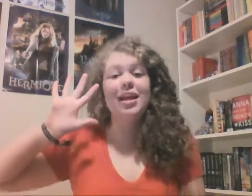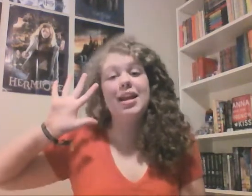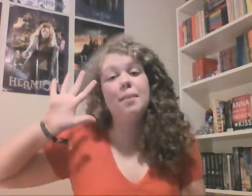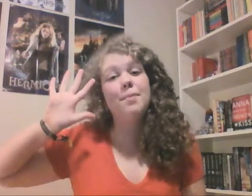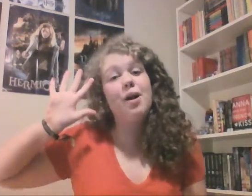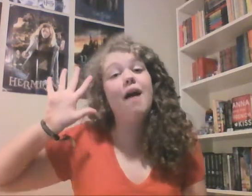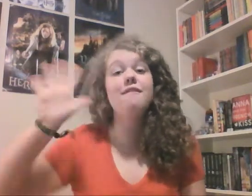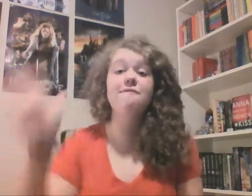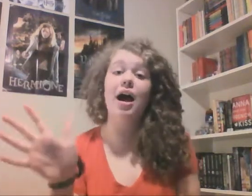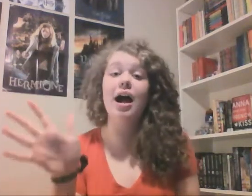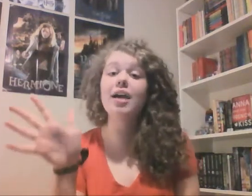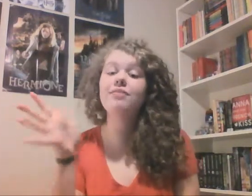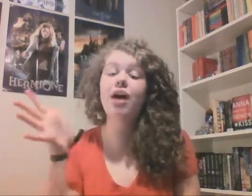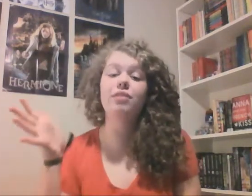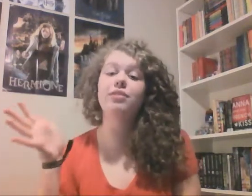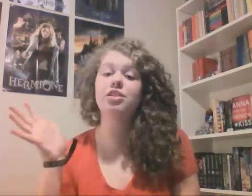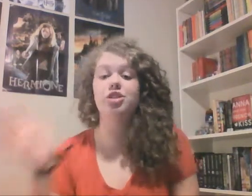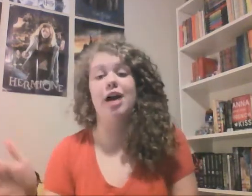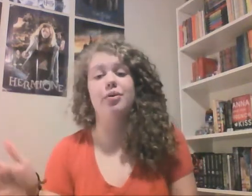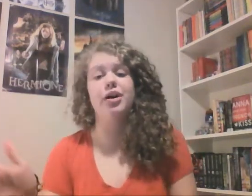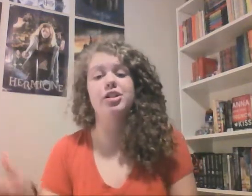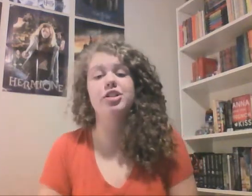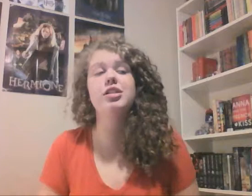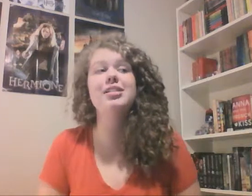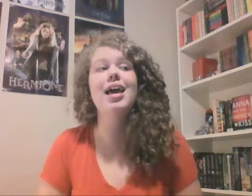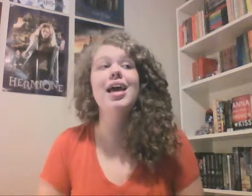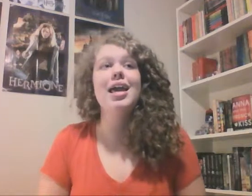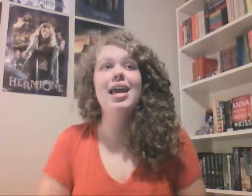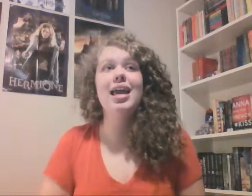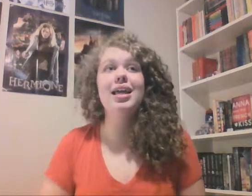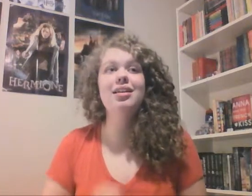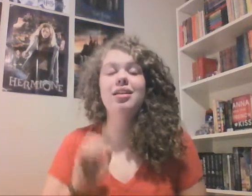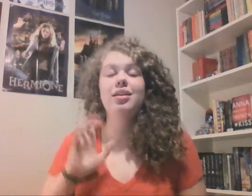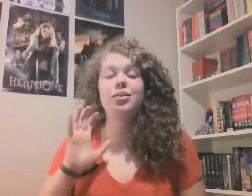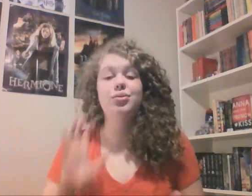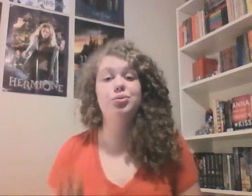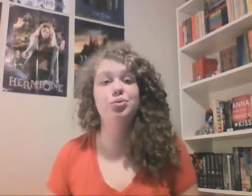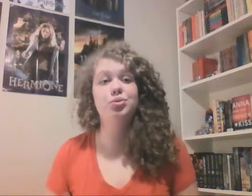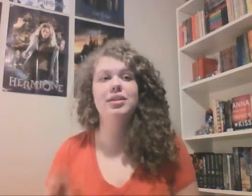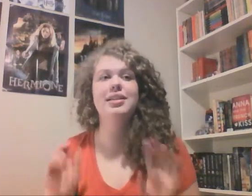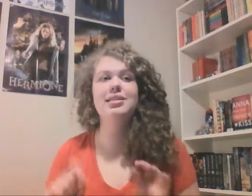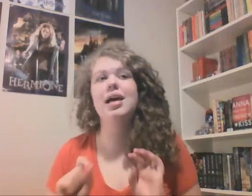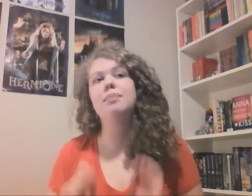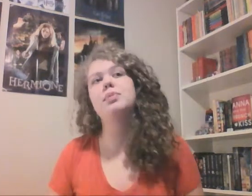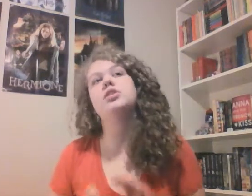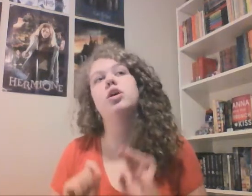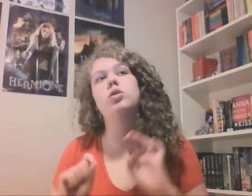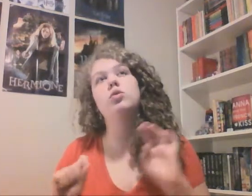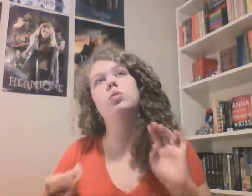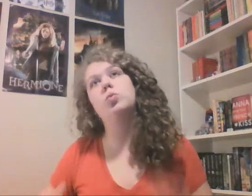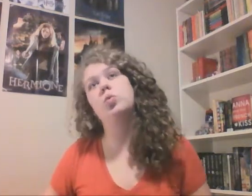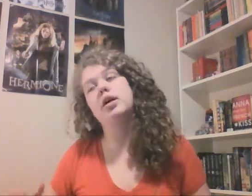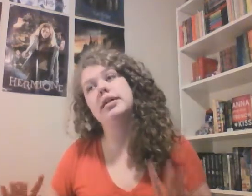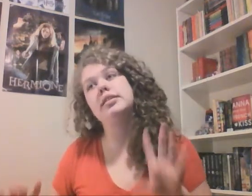number five of Shadowhunters. And this episode was